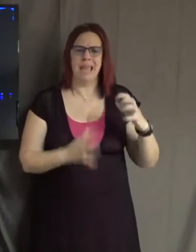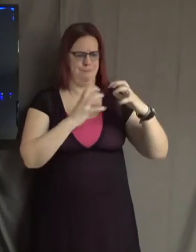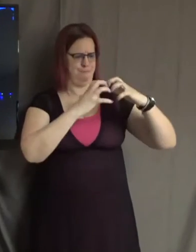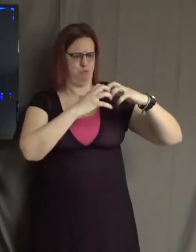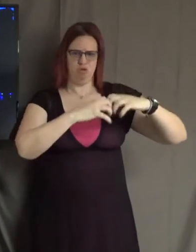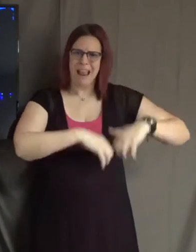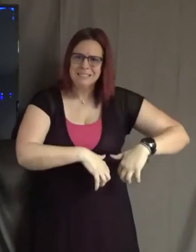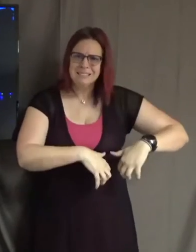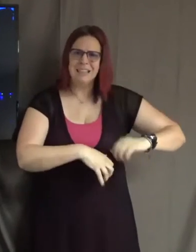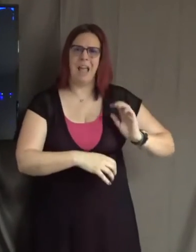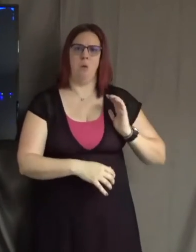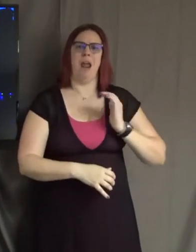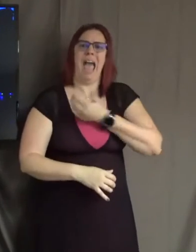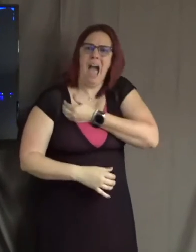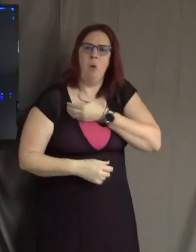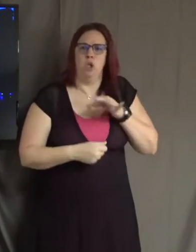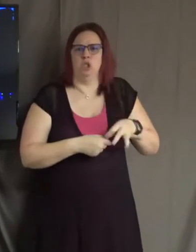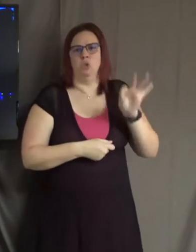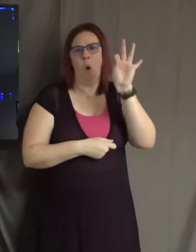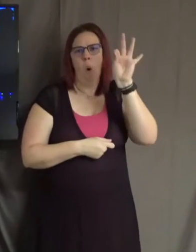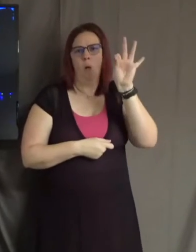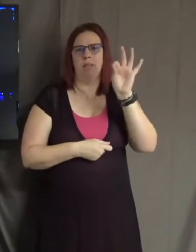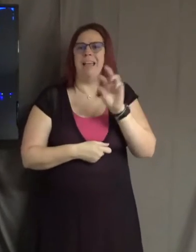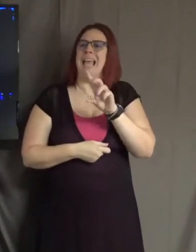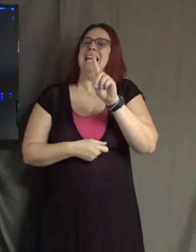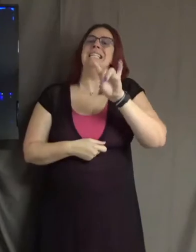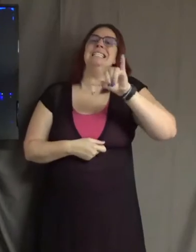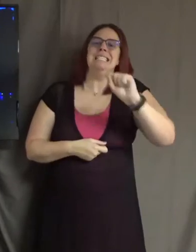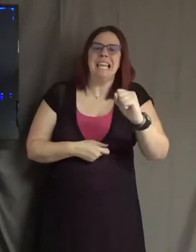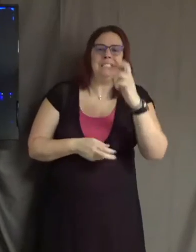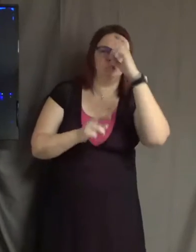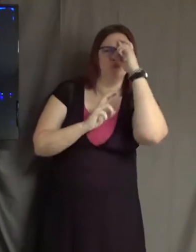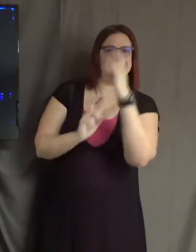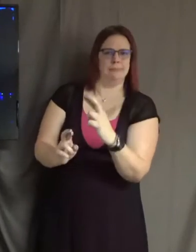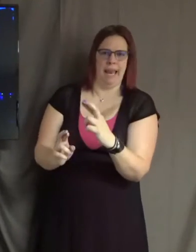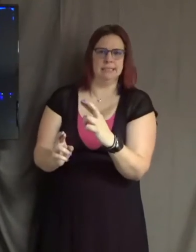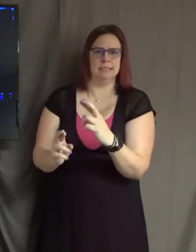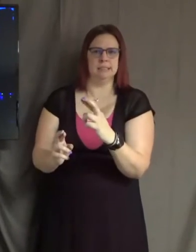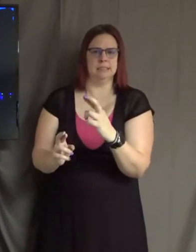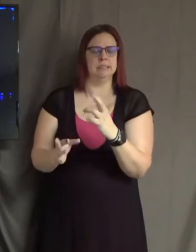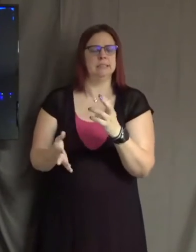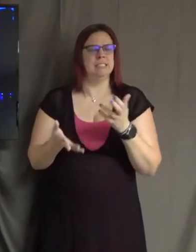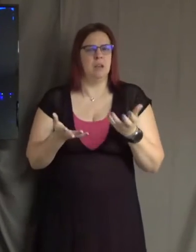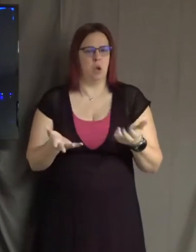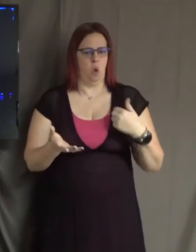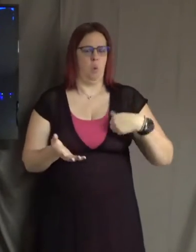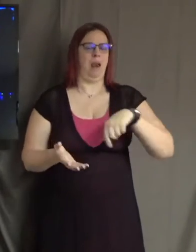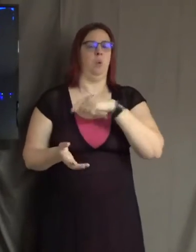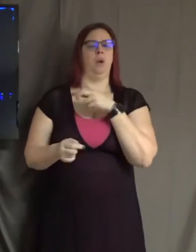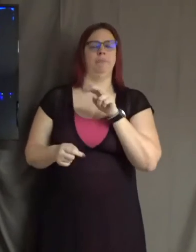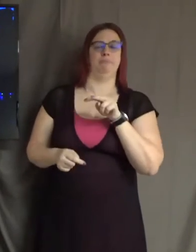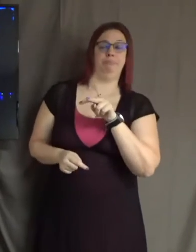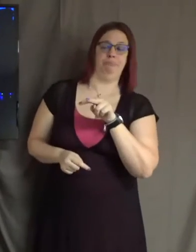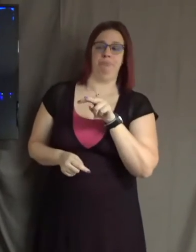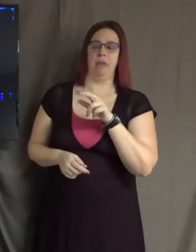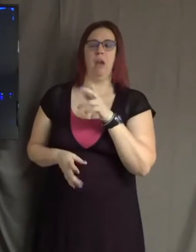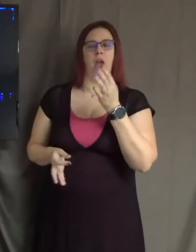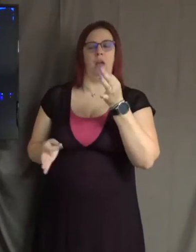fiber of our soul. It disrespects us when we have a look at another person and think that we're going to judge and criticize